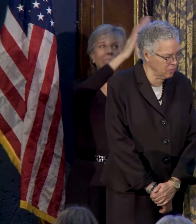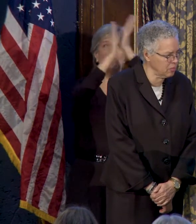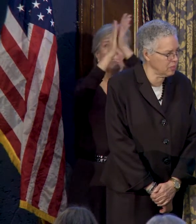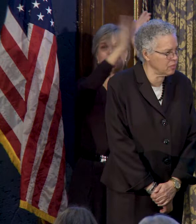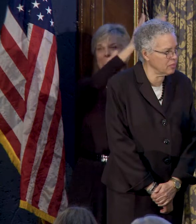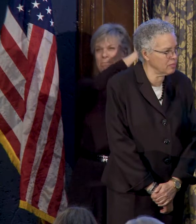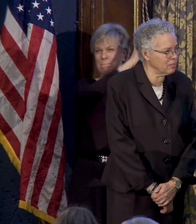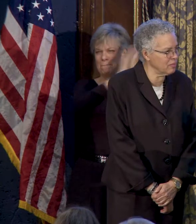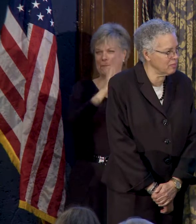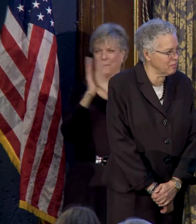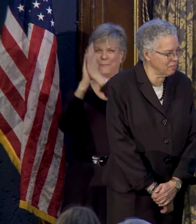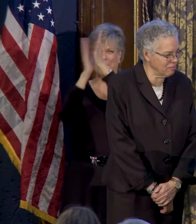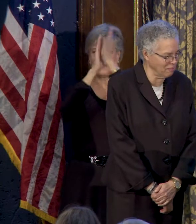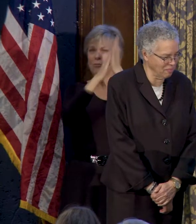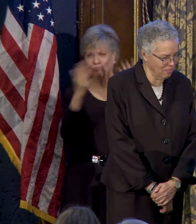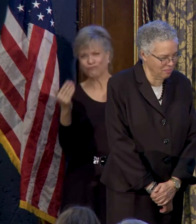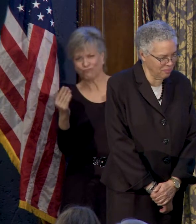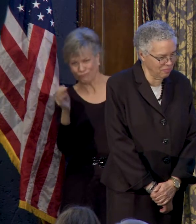Okay.